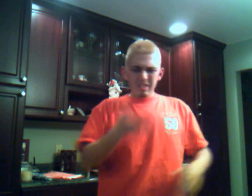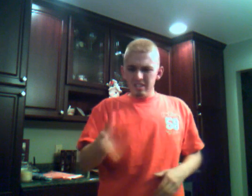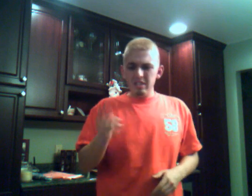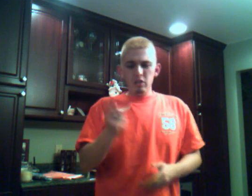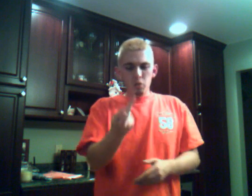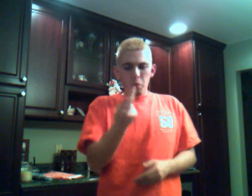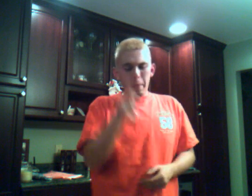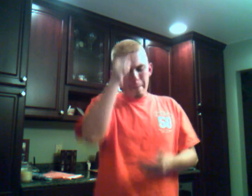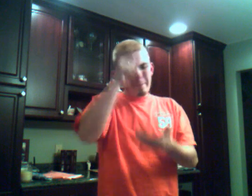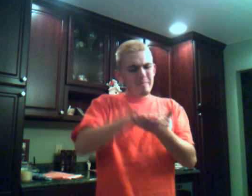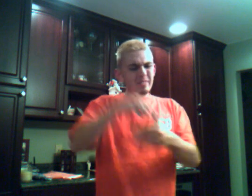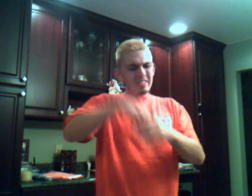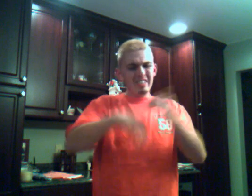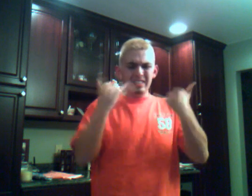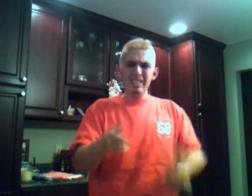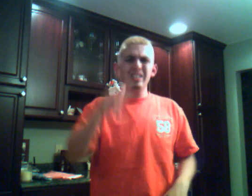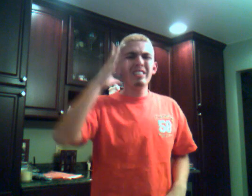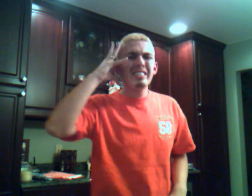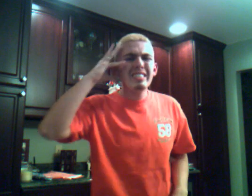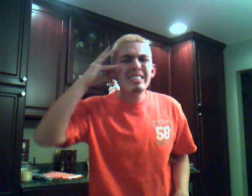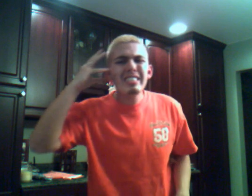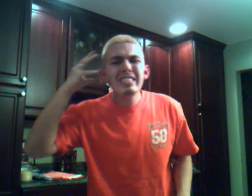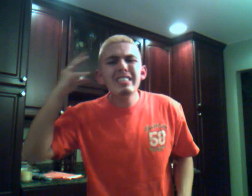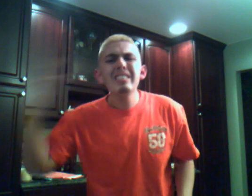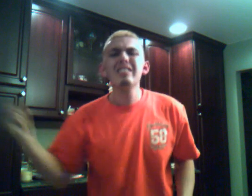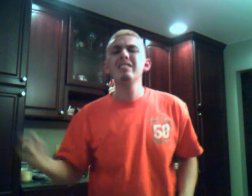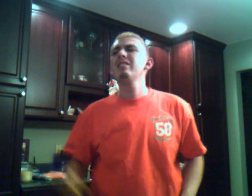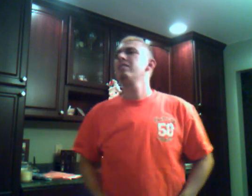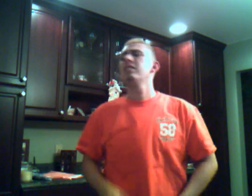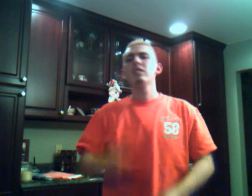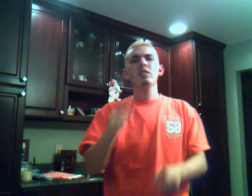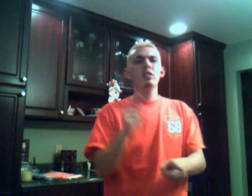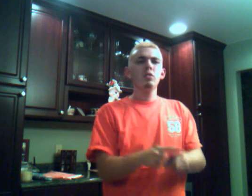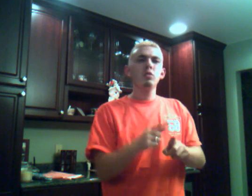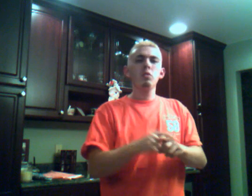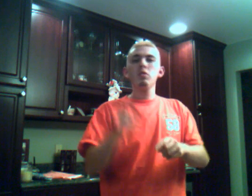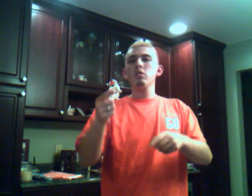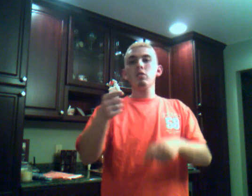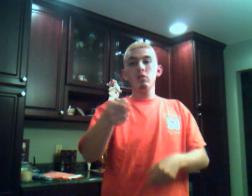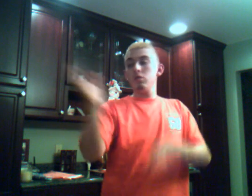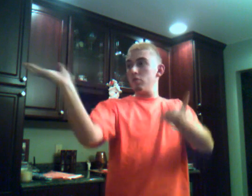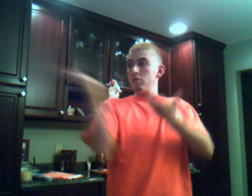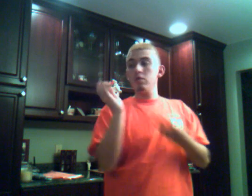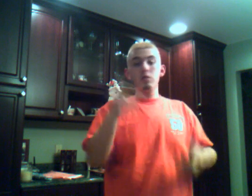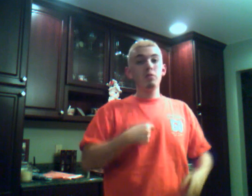I'm to say I'm sorry And ask a